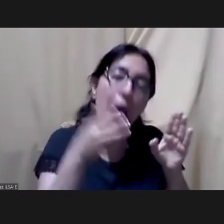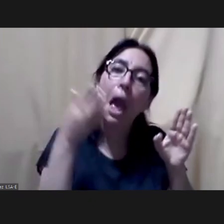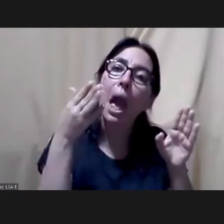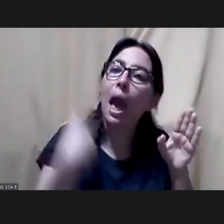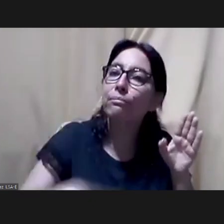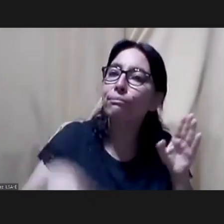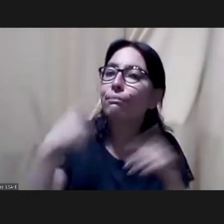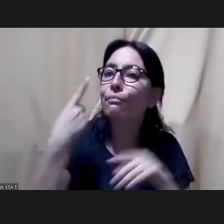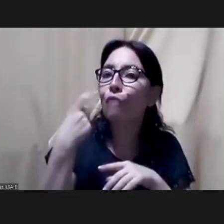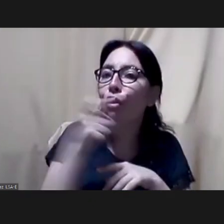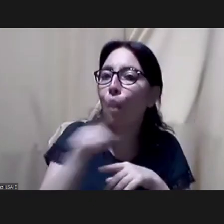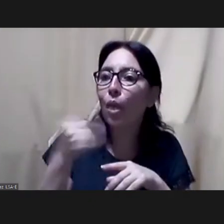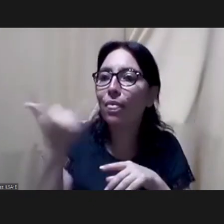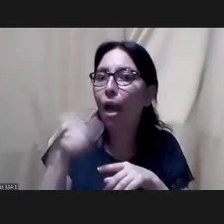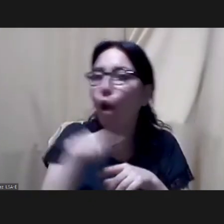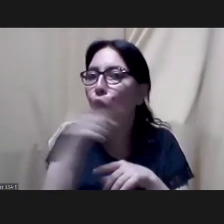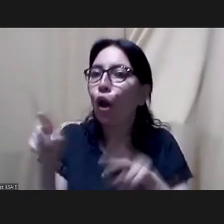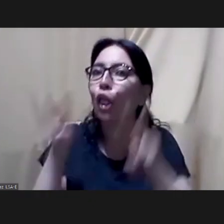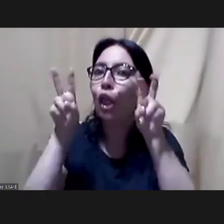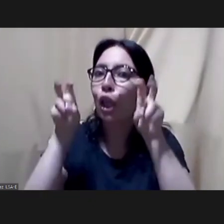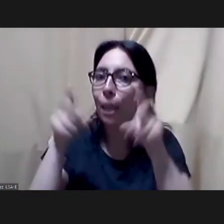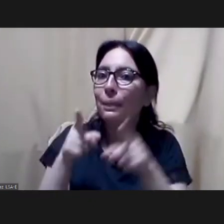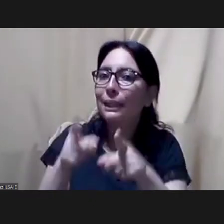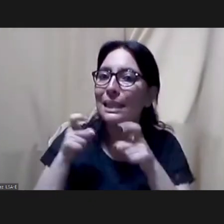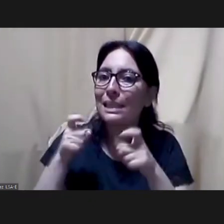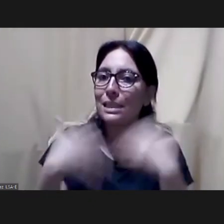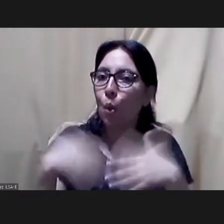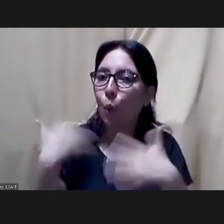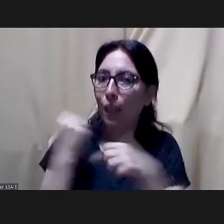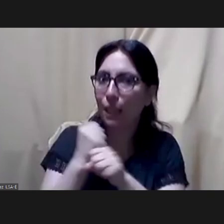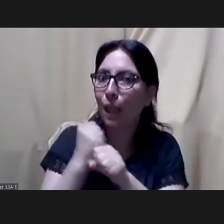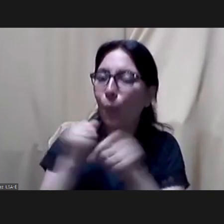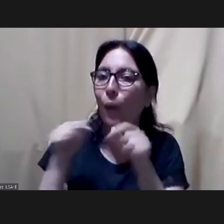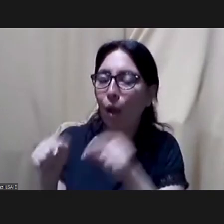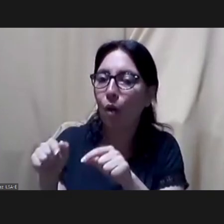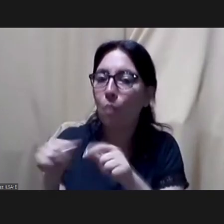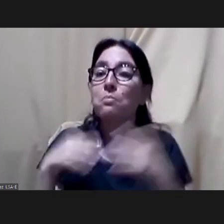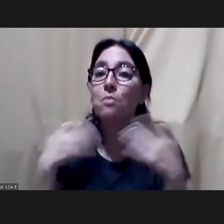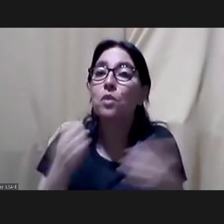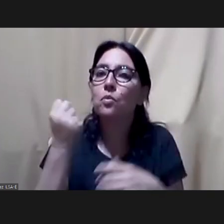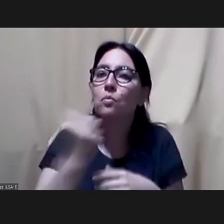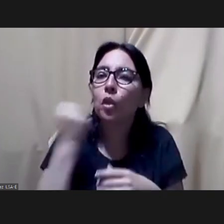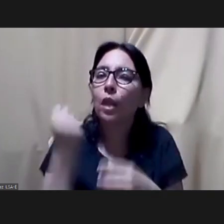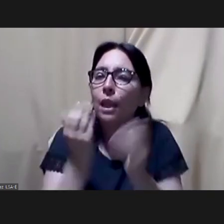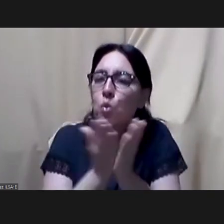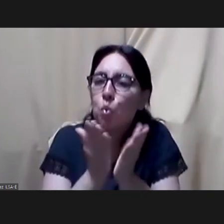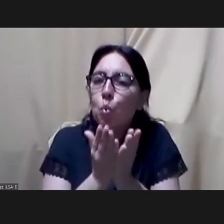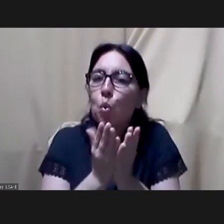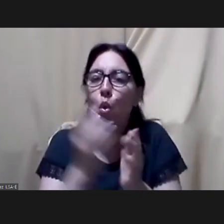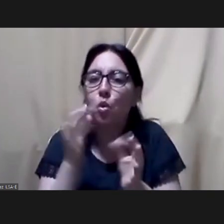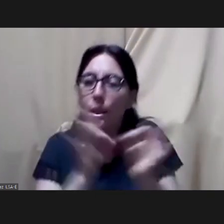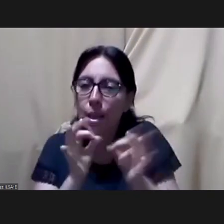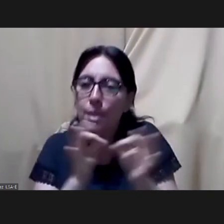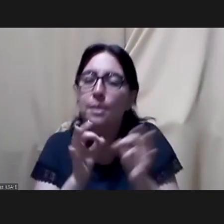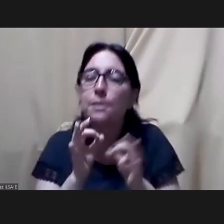there was another area that we needed to work more so we need to carry out studies and in our experience for